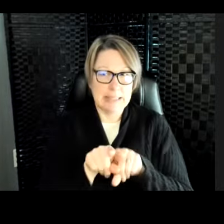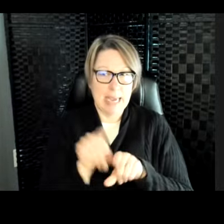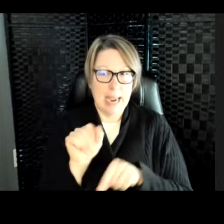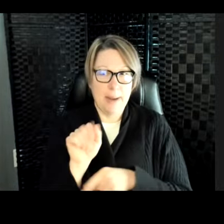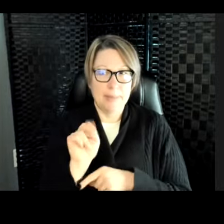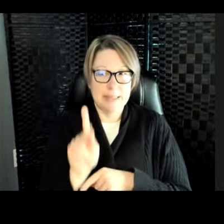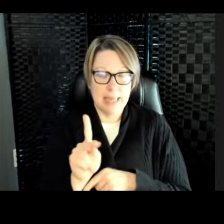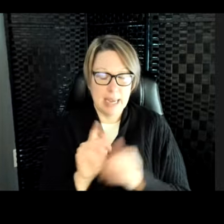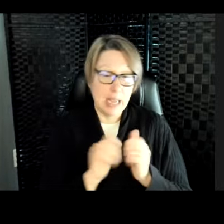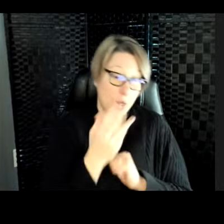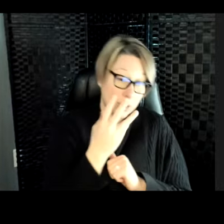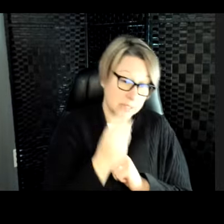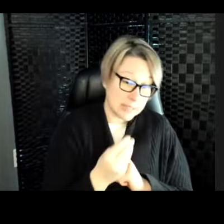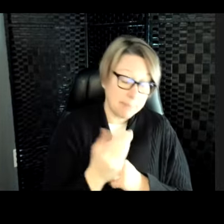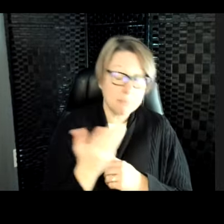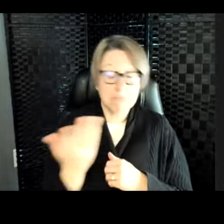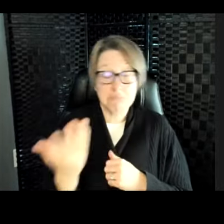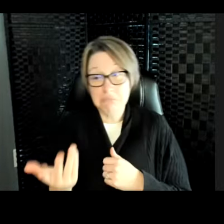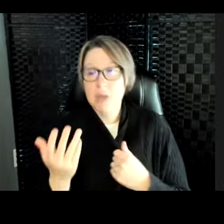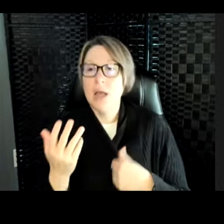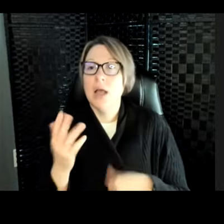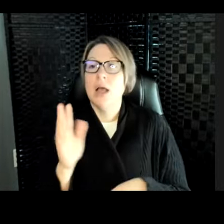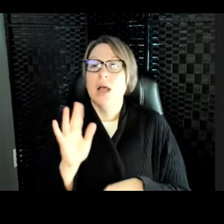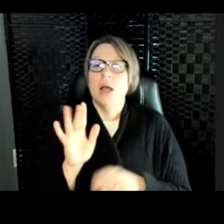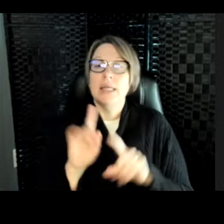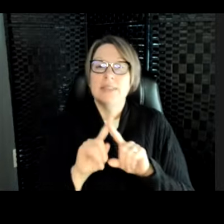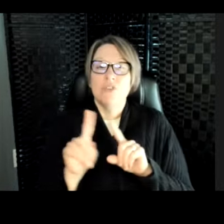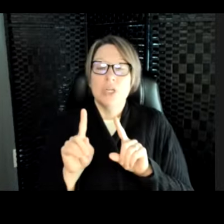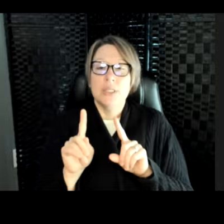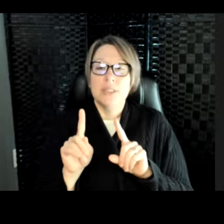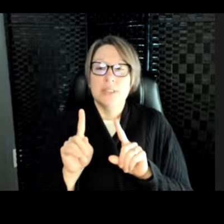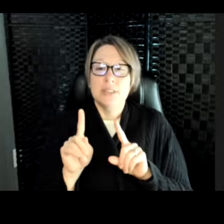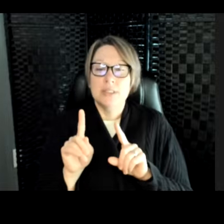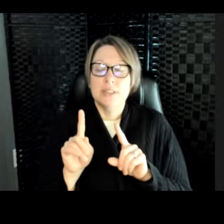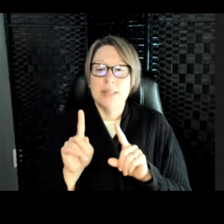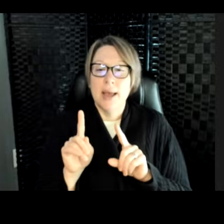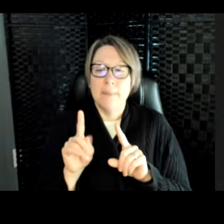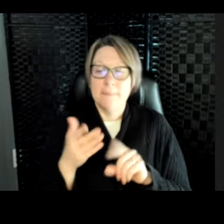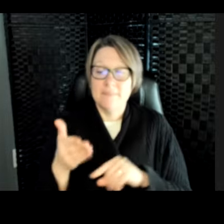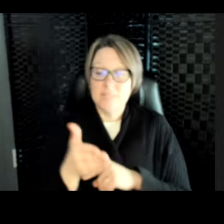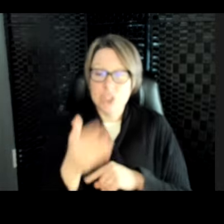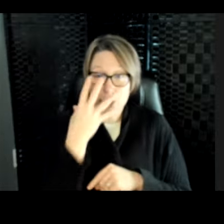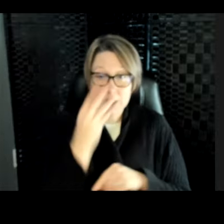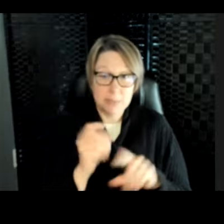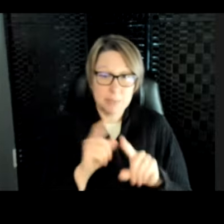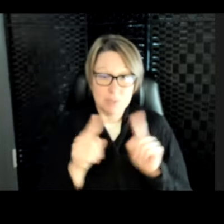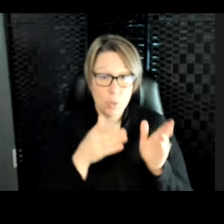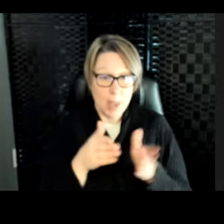sleep? So different fish sleep differently. For